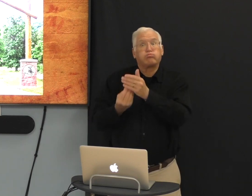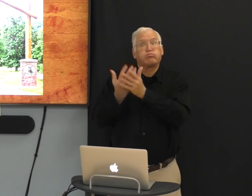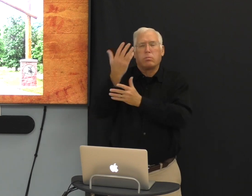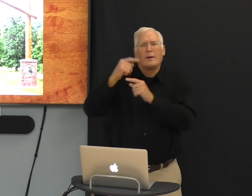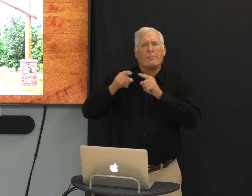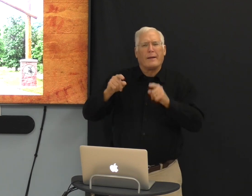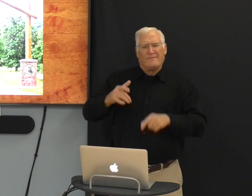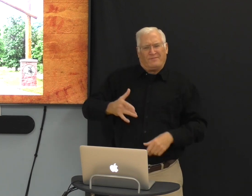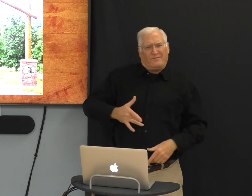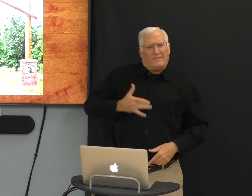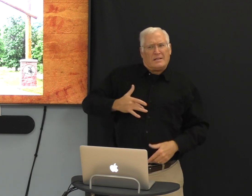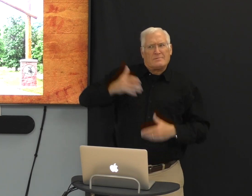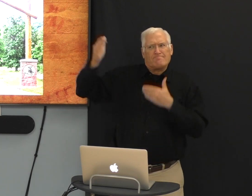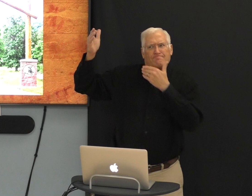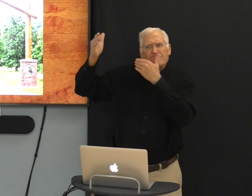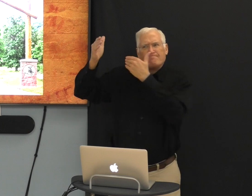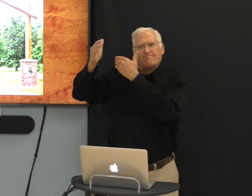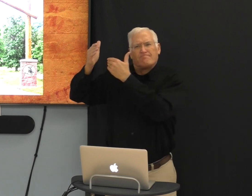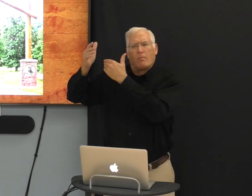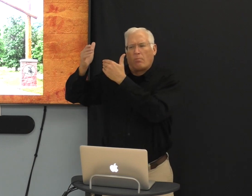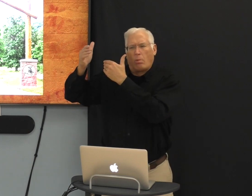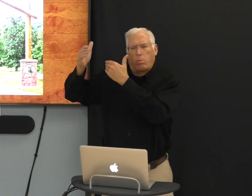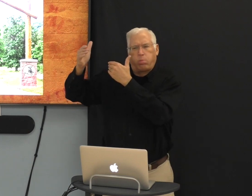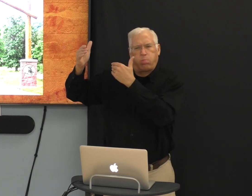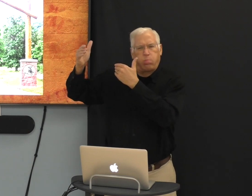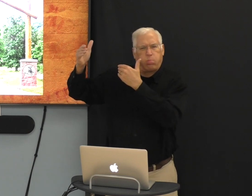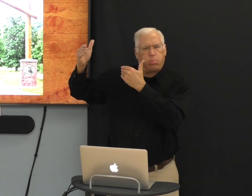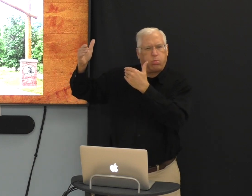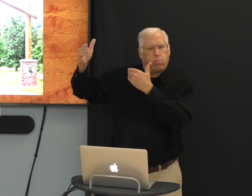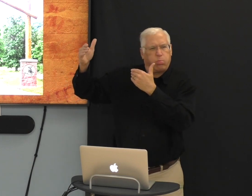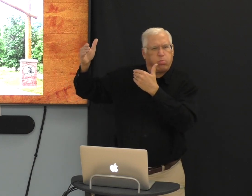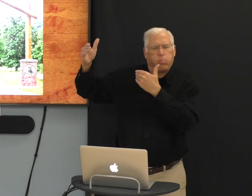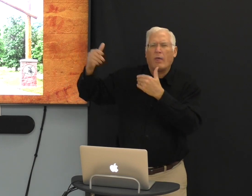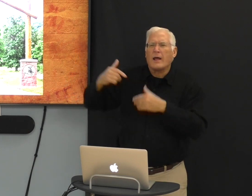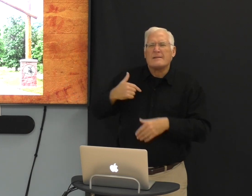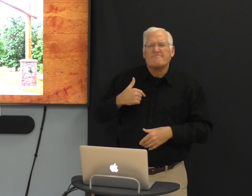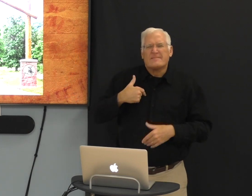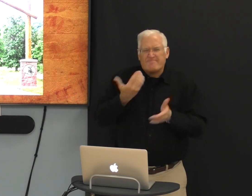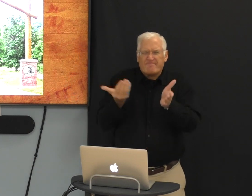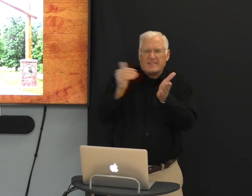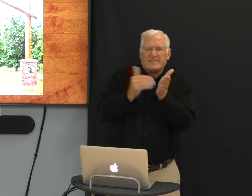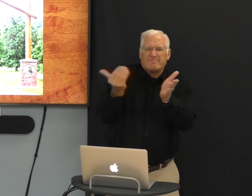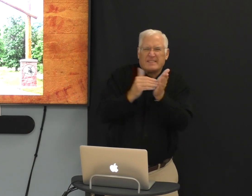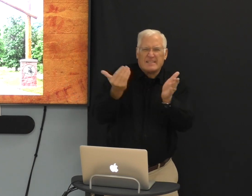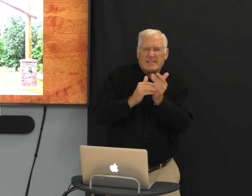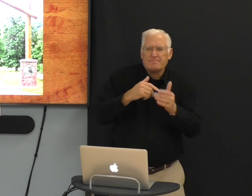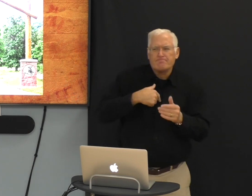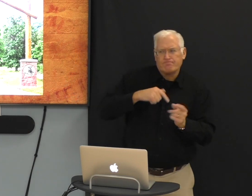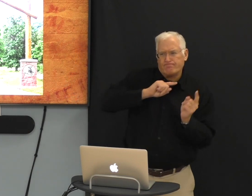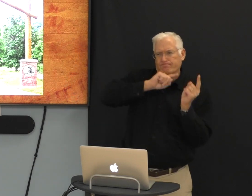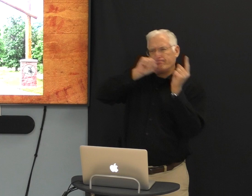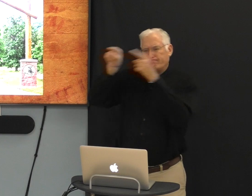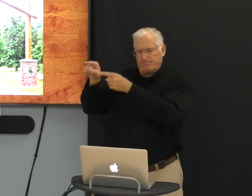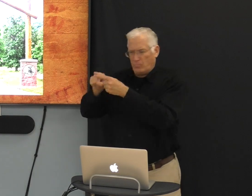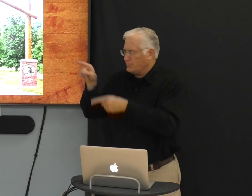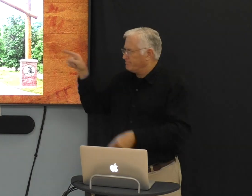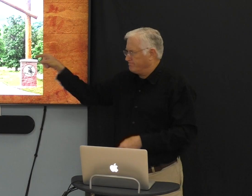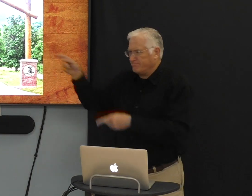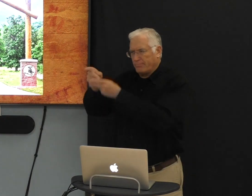And my relationship grew, but I would feel moments of where I was not close to